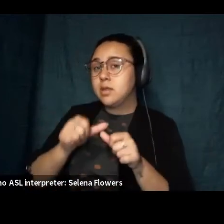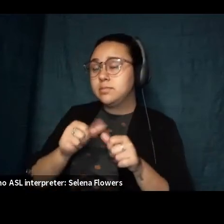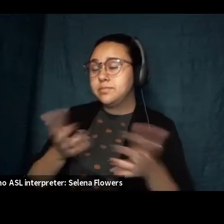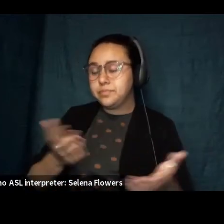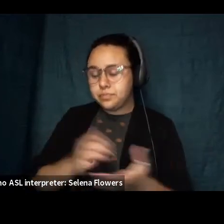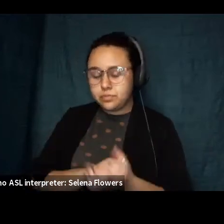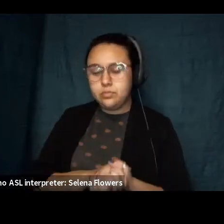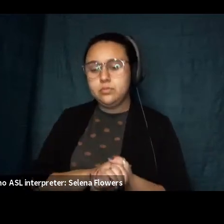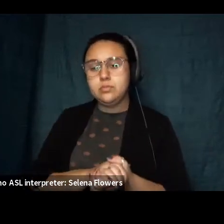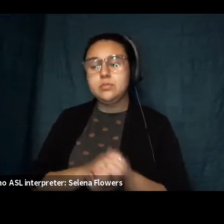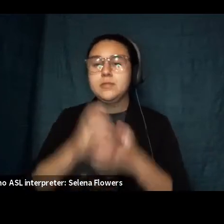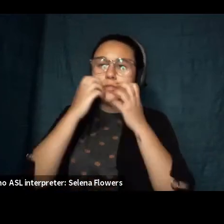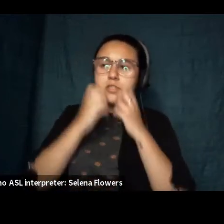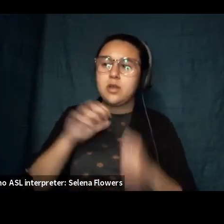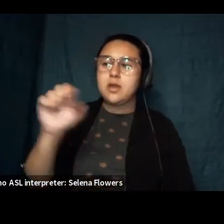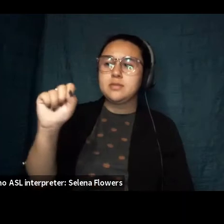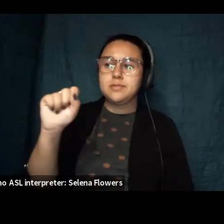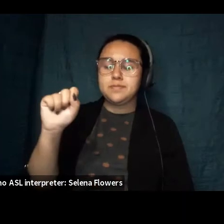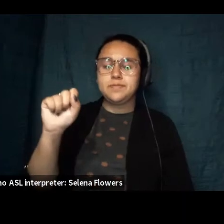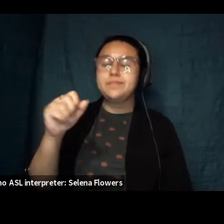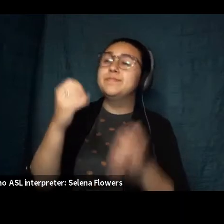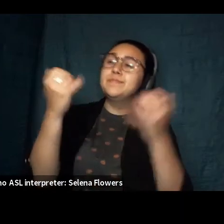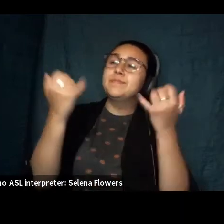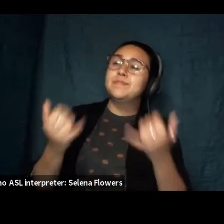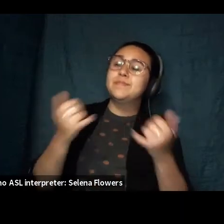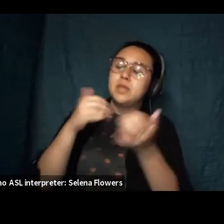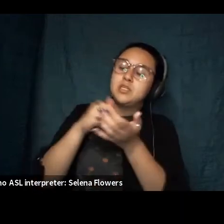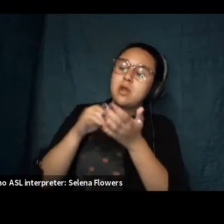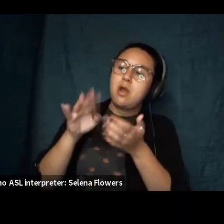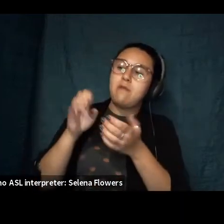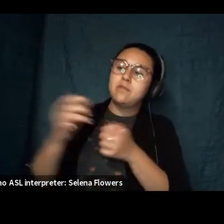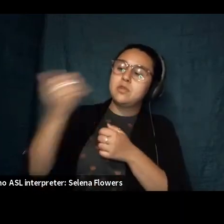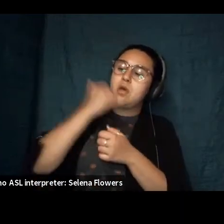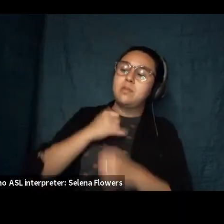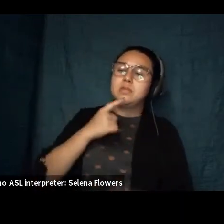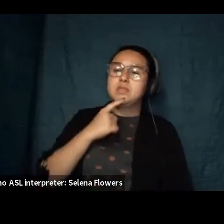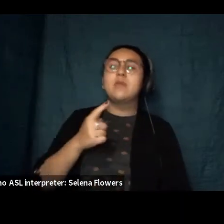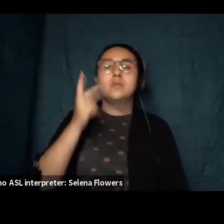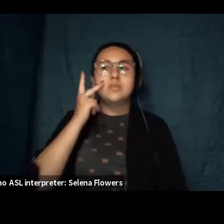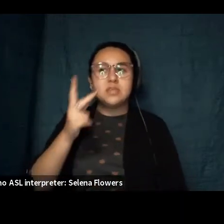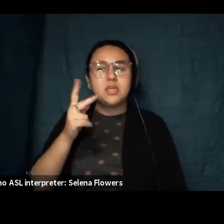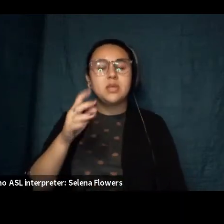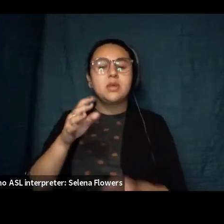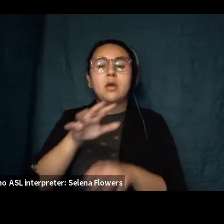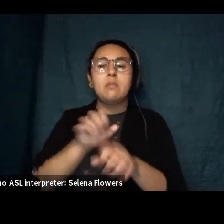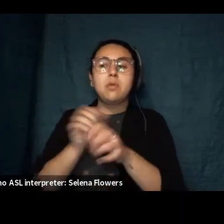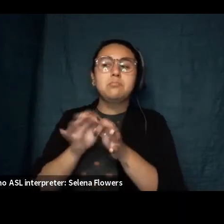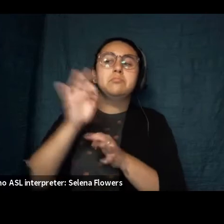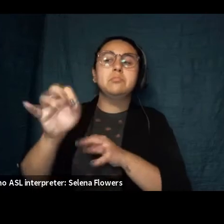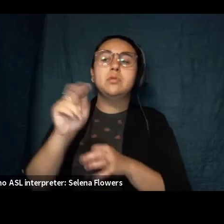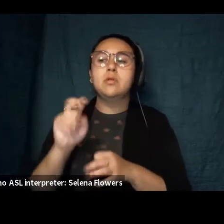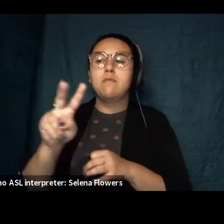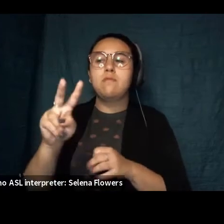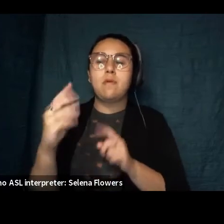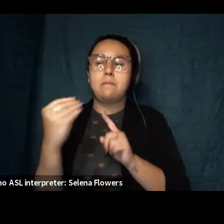dear s today the doctor's office called to say he'd see me in november and take every photograph